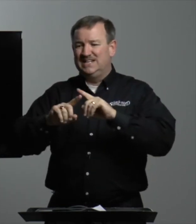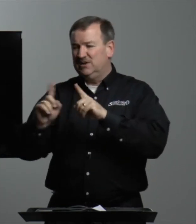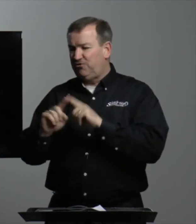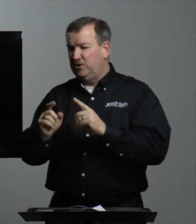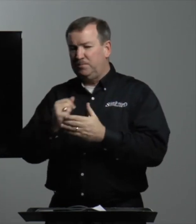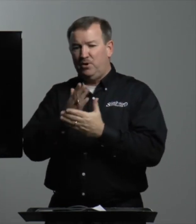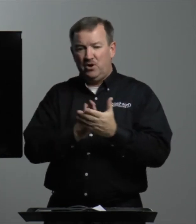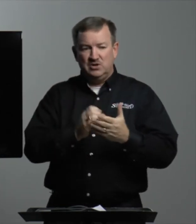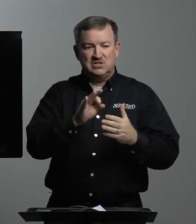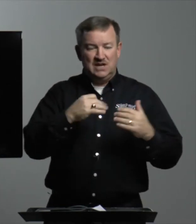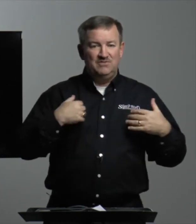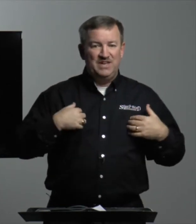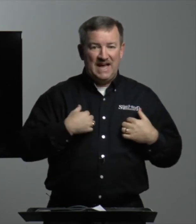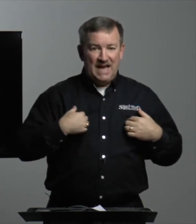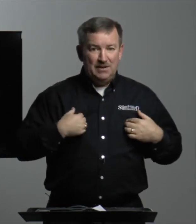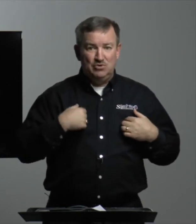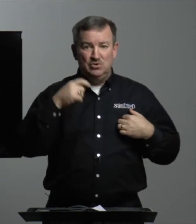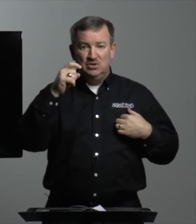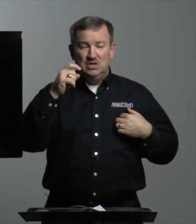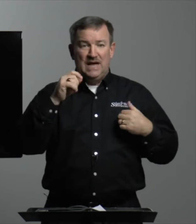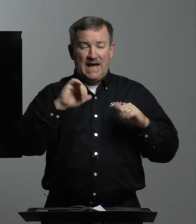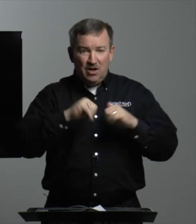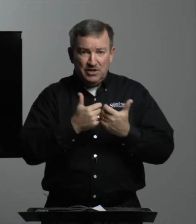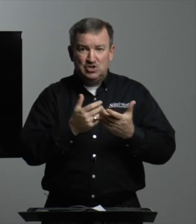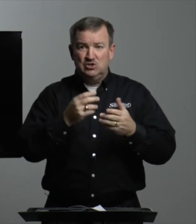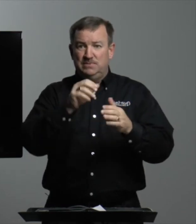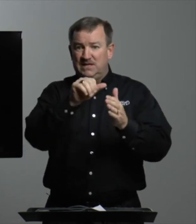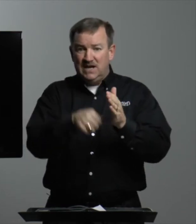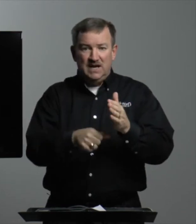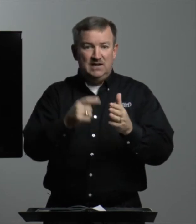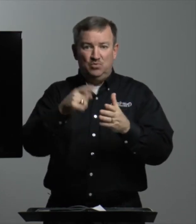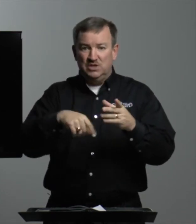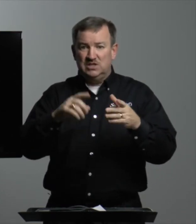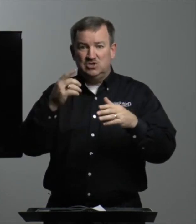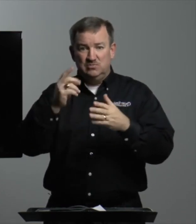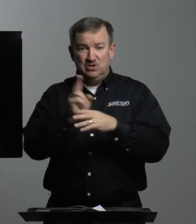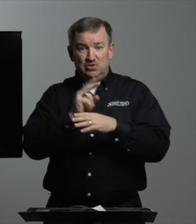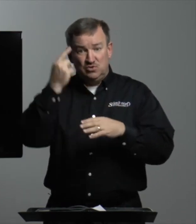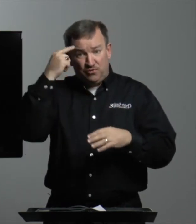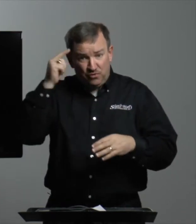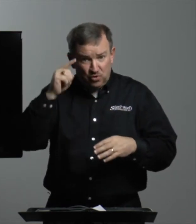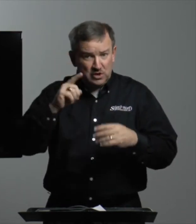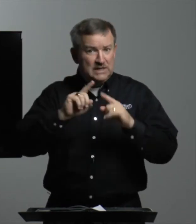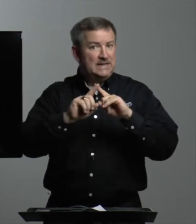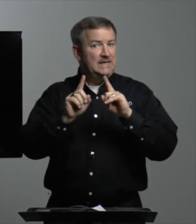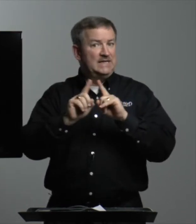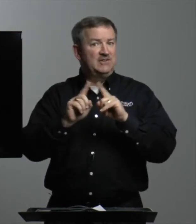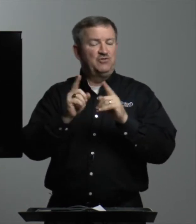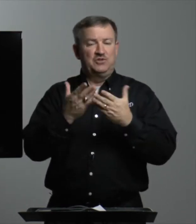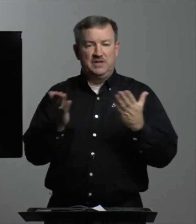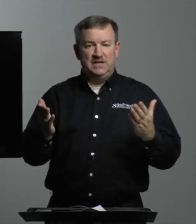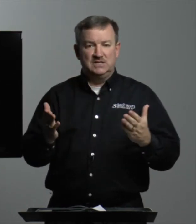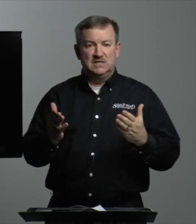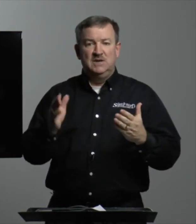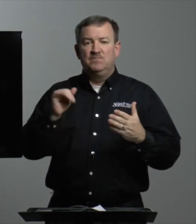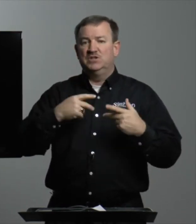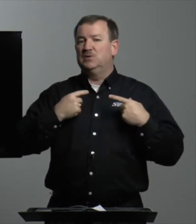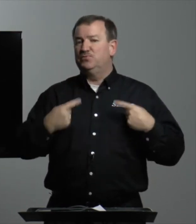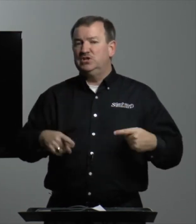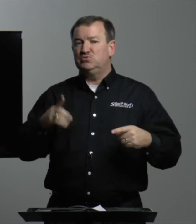different parts of the animal, how they should be cut and what they should be used for and different things. But the priest